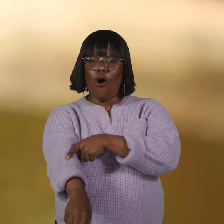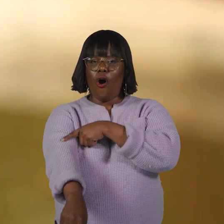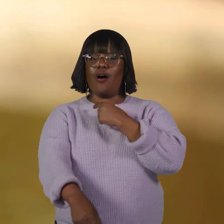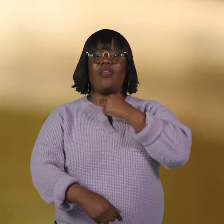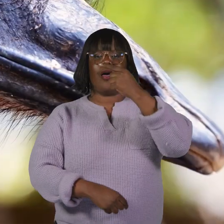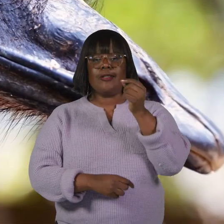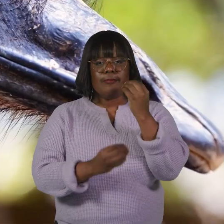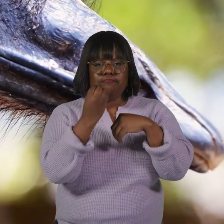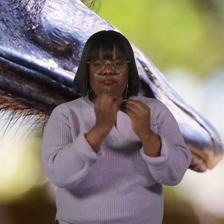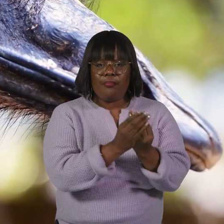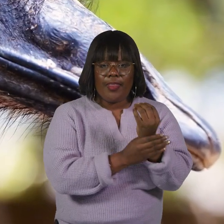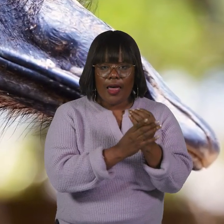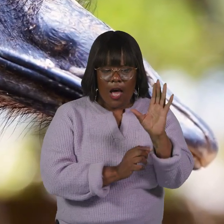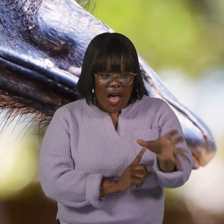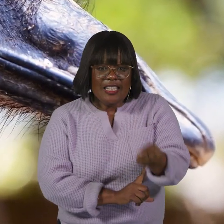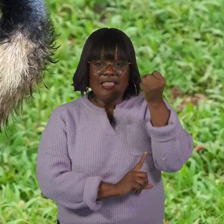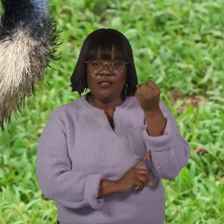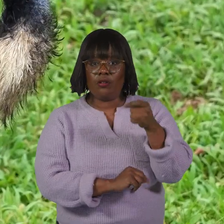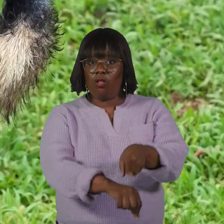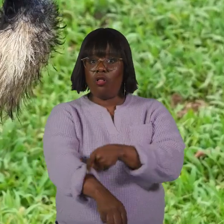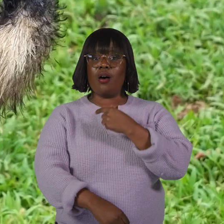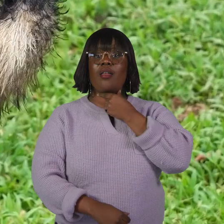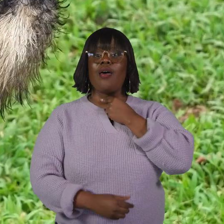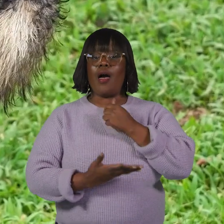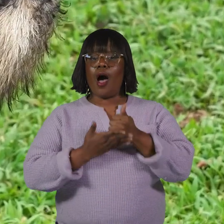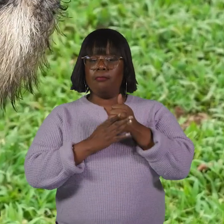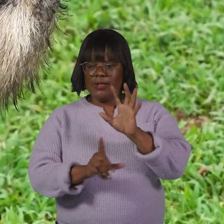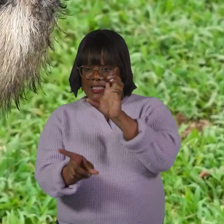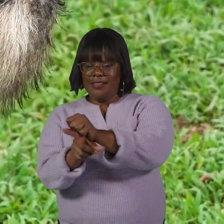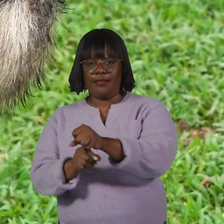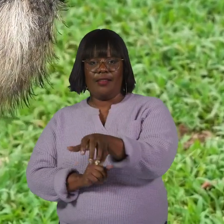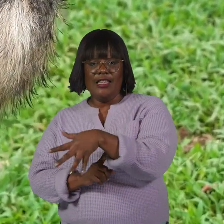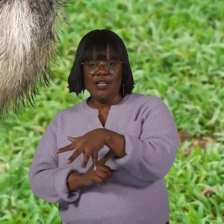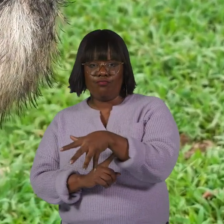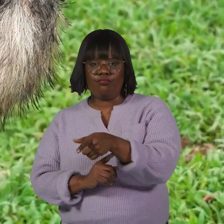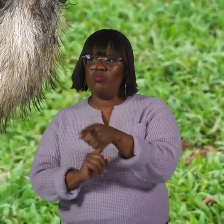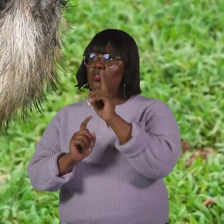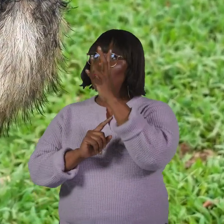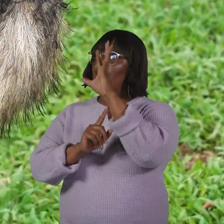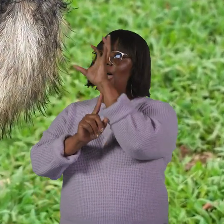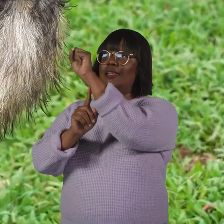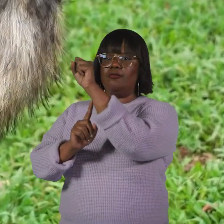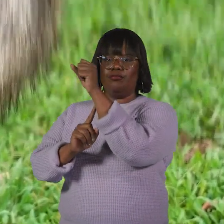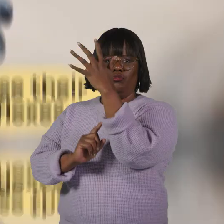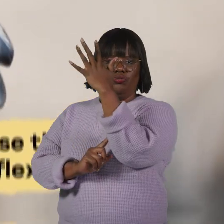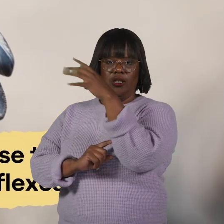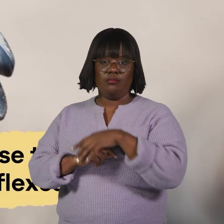plants or snatch up insects, and their long necks help them reach leaves high up in trees. To